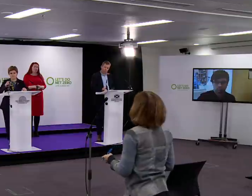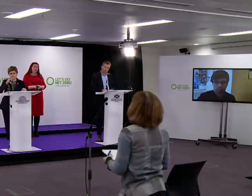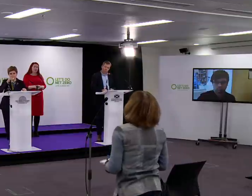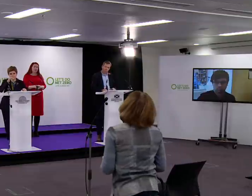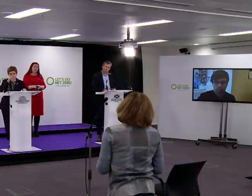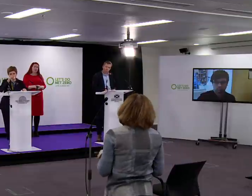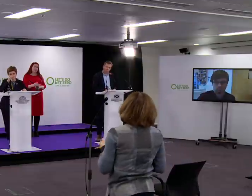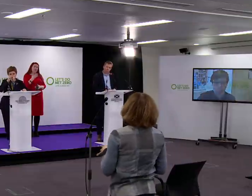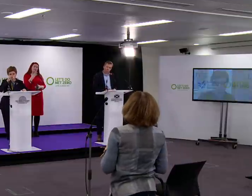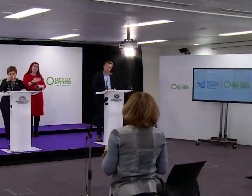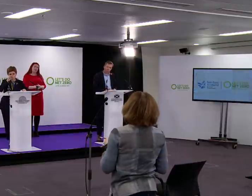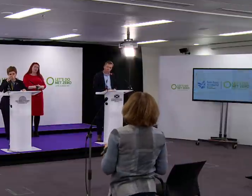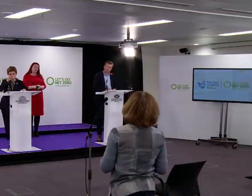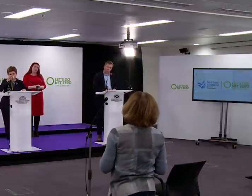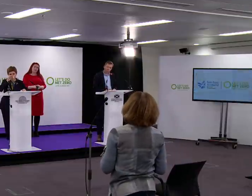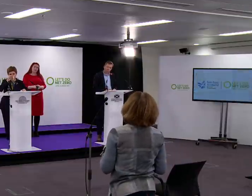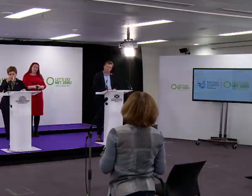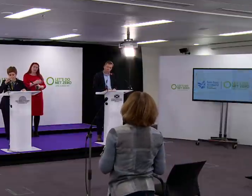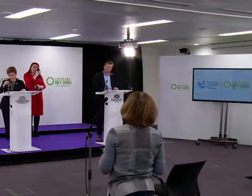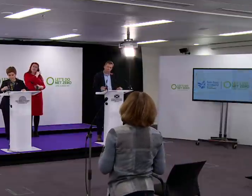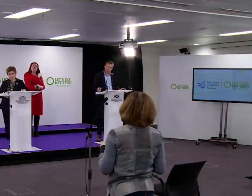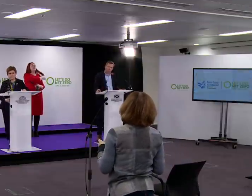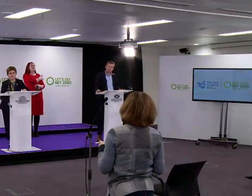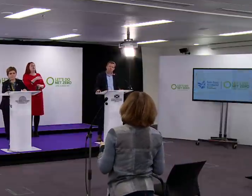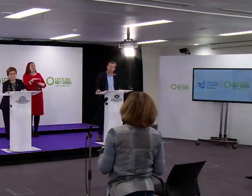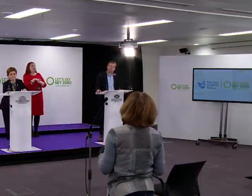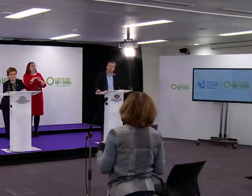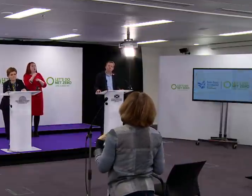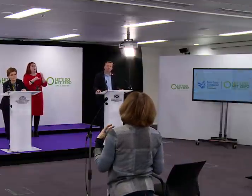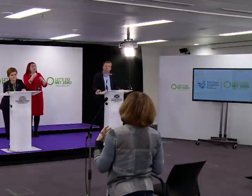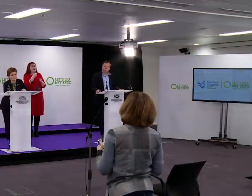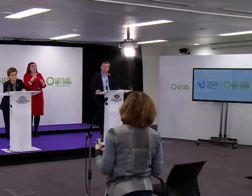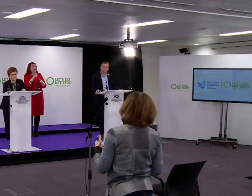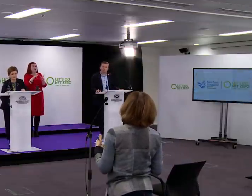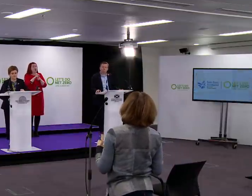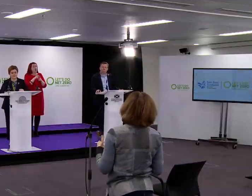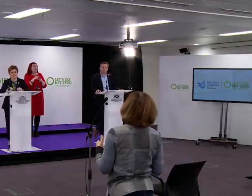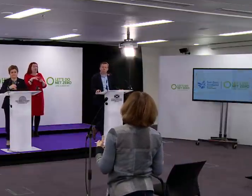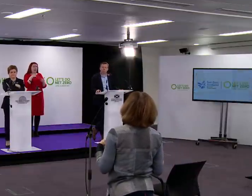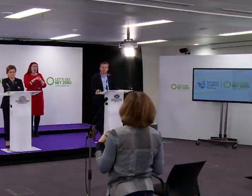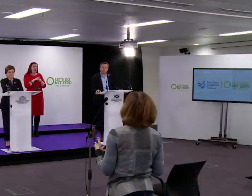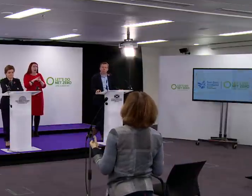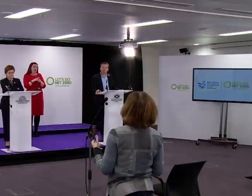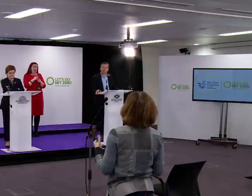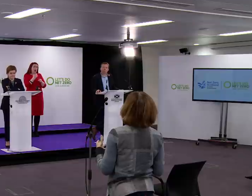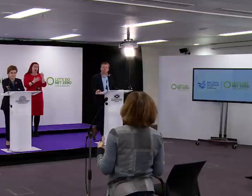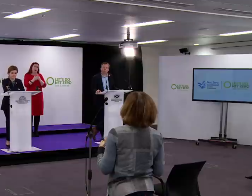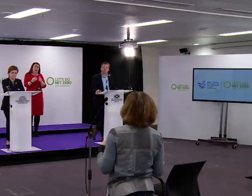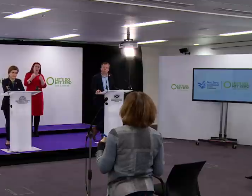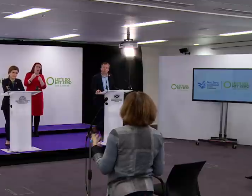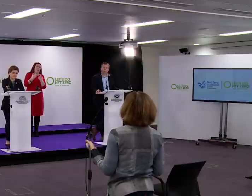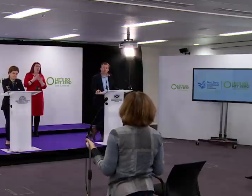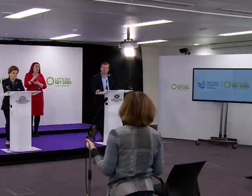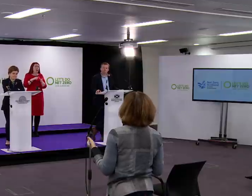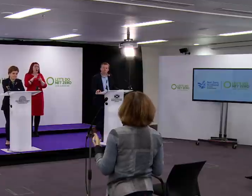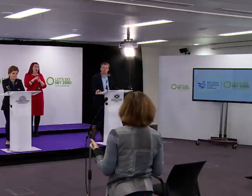Thank you. There has been some local criticism that COP feels like something that's been done to the city of Glasgow, rather than the involvement that